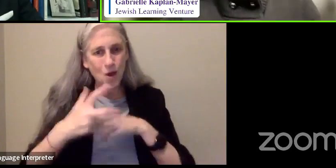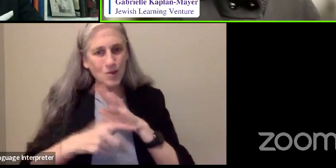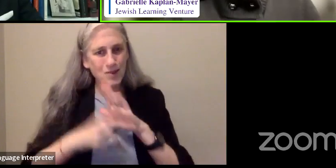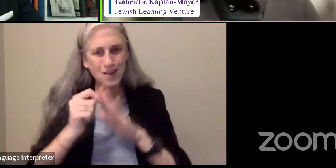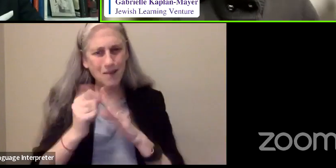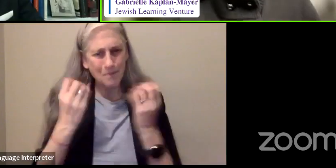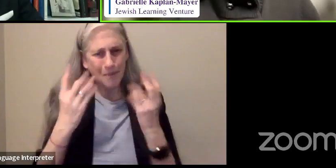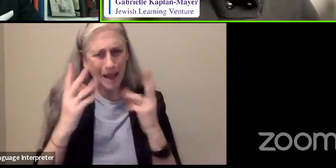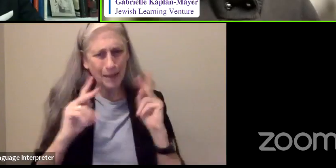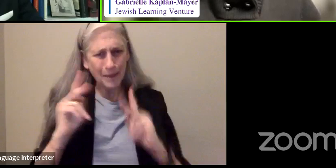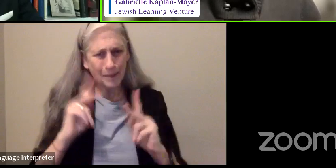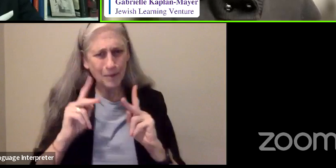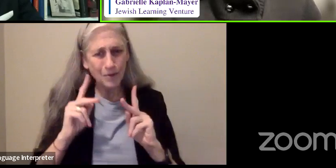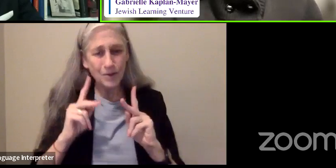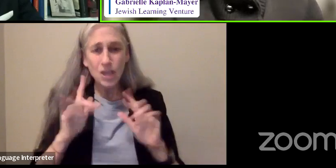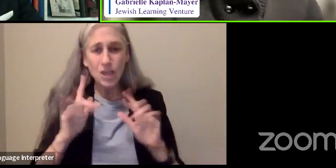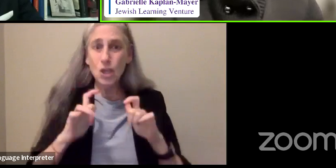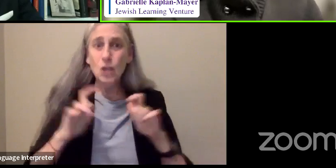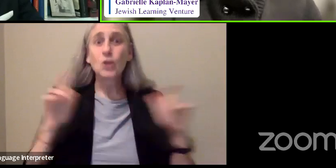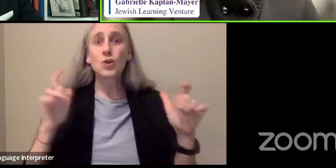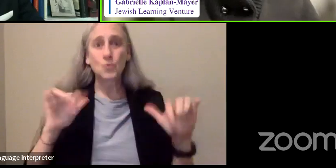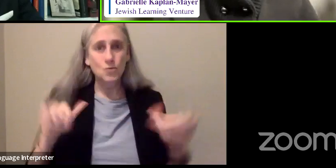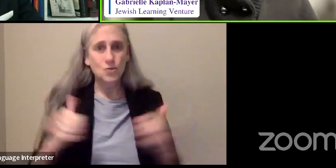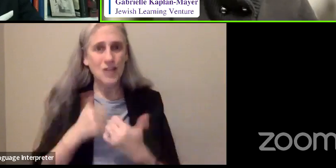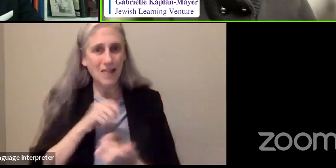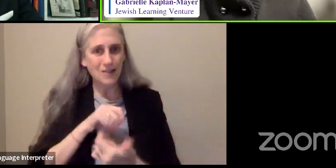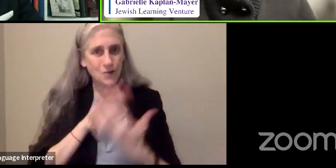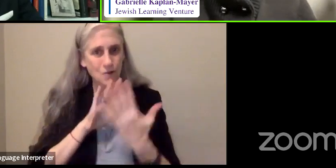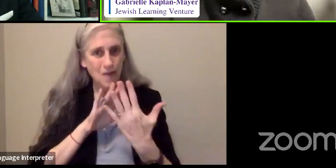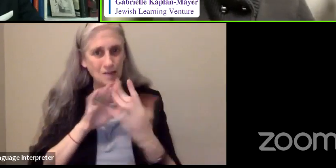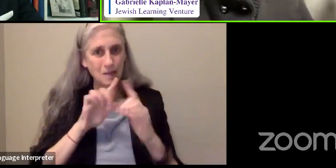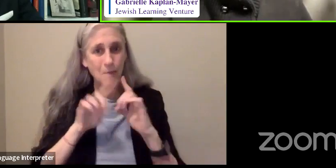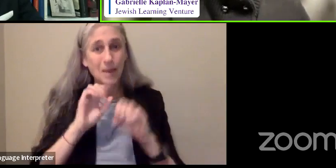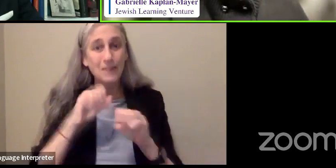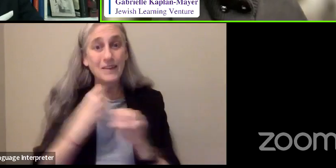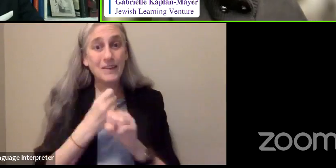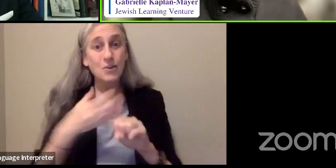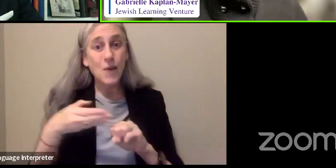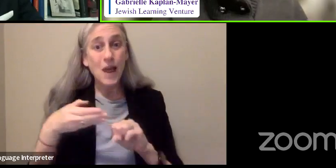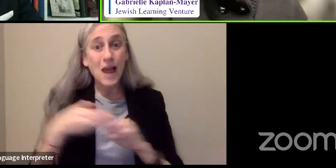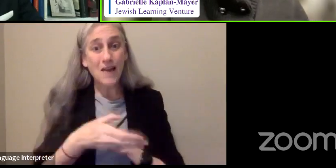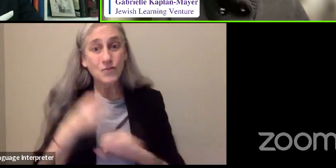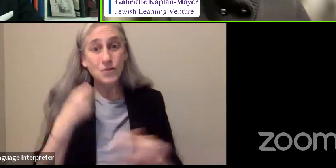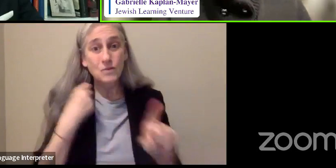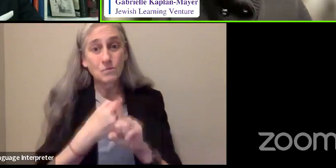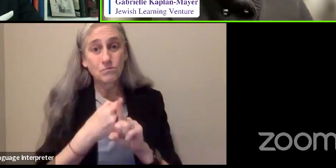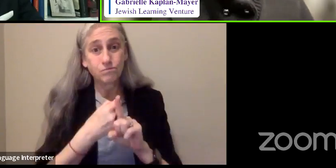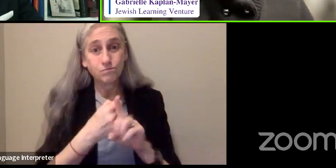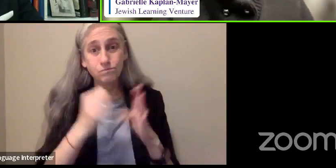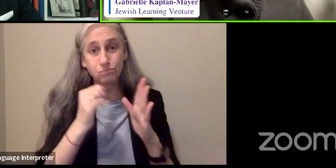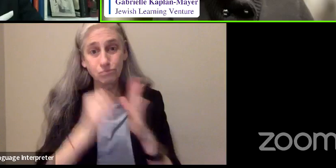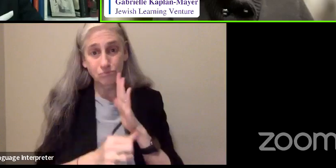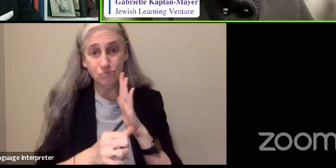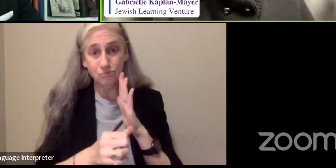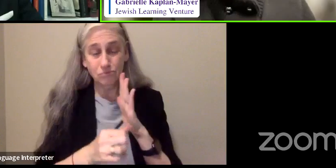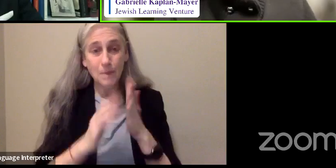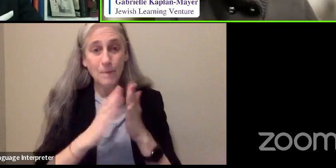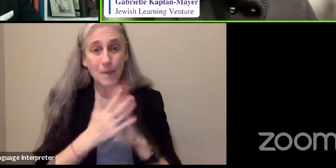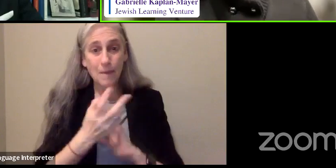an incredible challenge you faced. But the year after that surgery, after going blind,